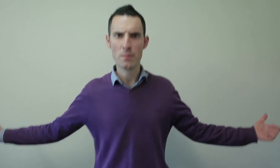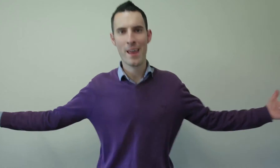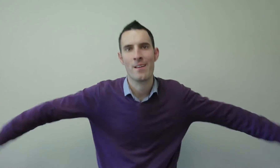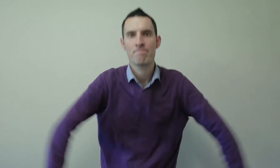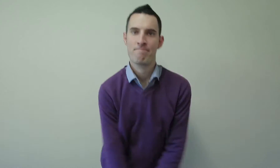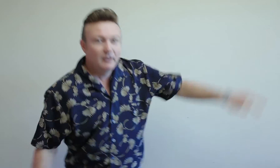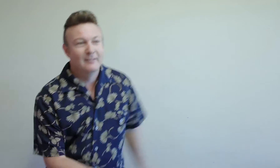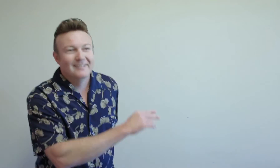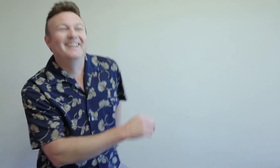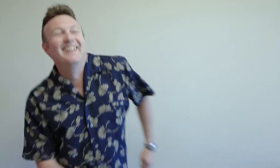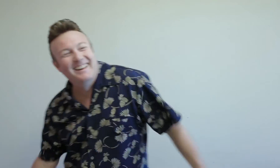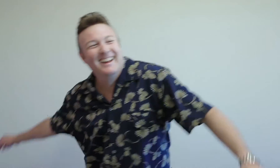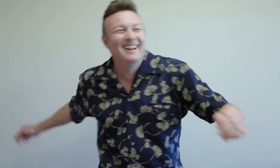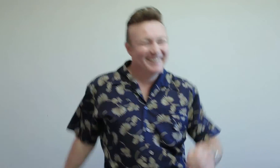wrecked me, you wrecked me